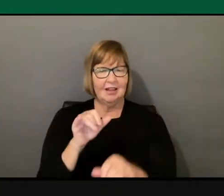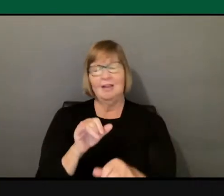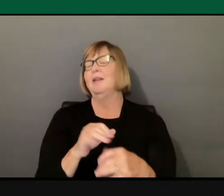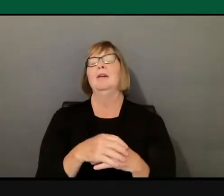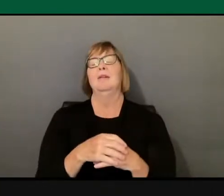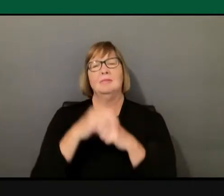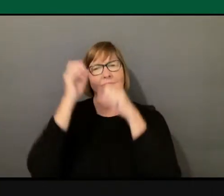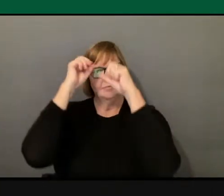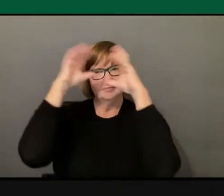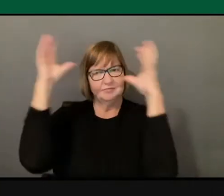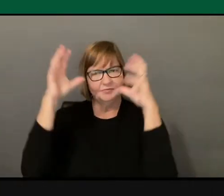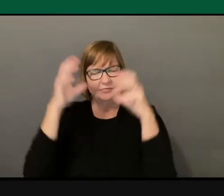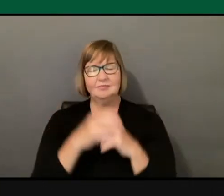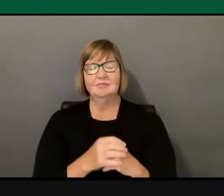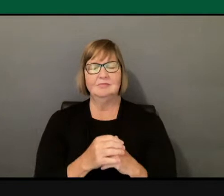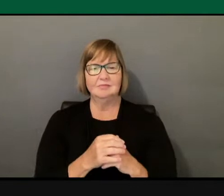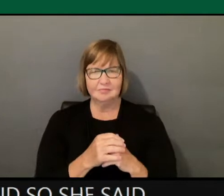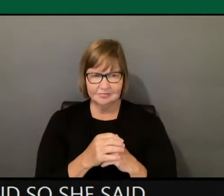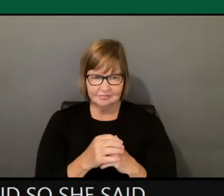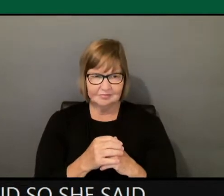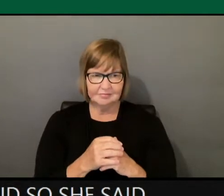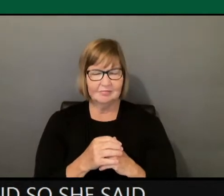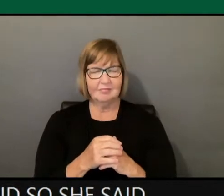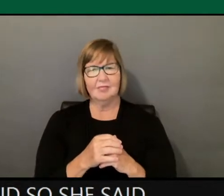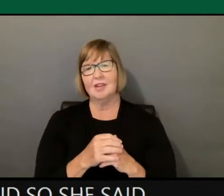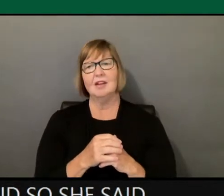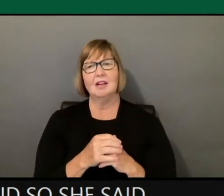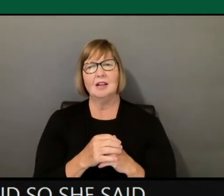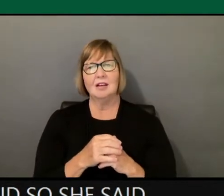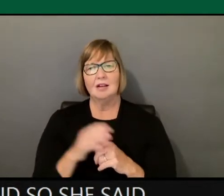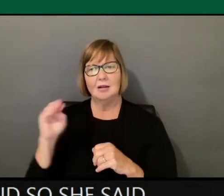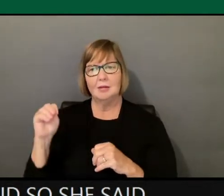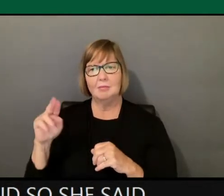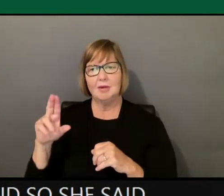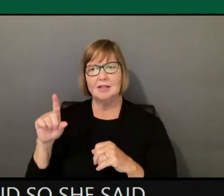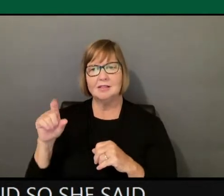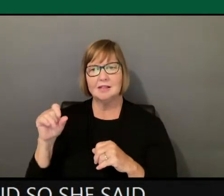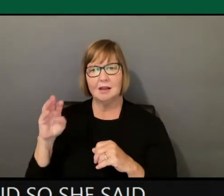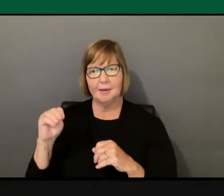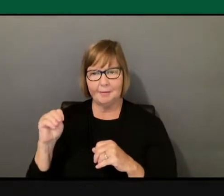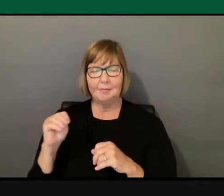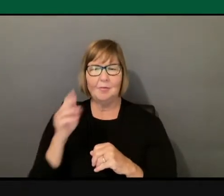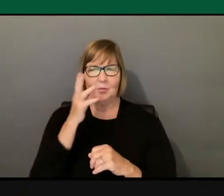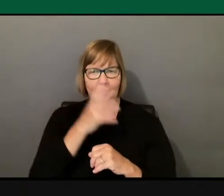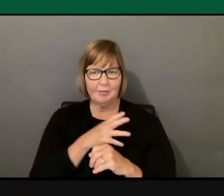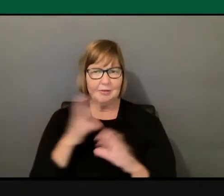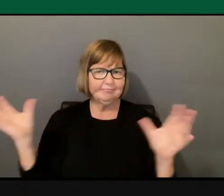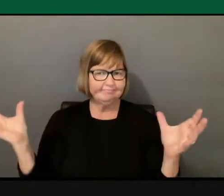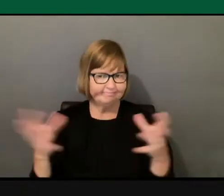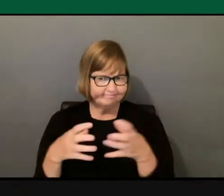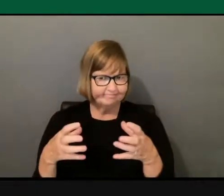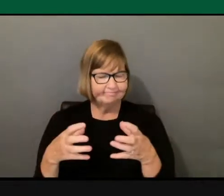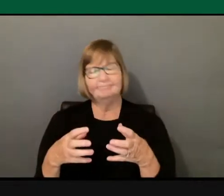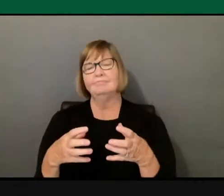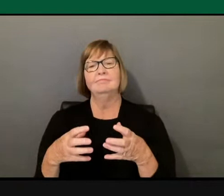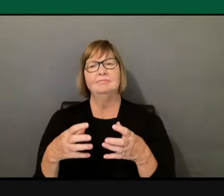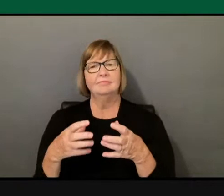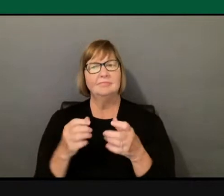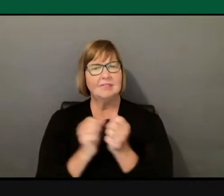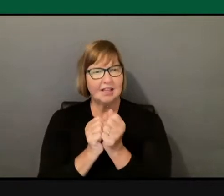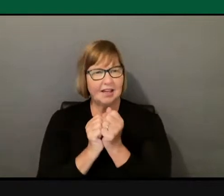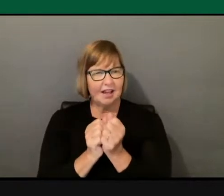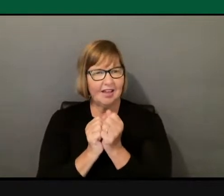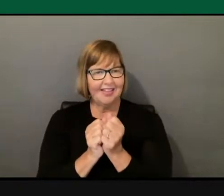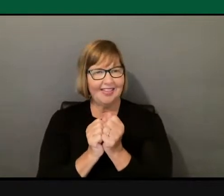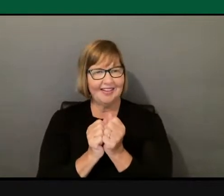you know, let's bring Muslim women together. And there's a reason for women, and we can talk about that in a different way. Women do things a